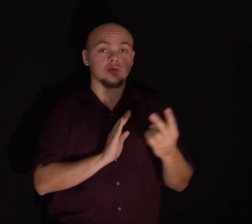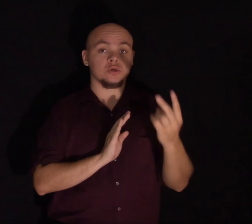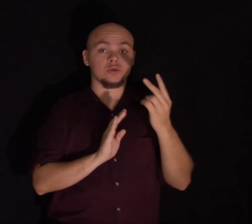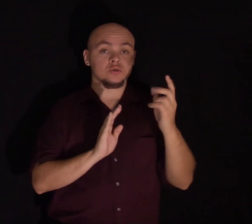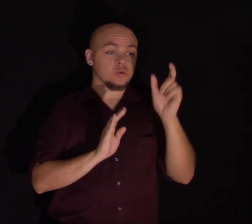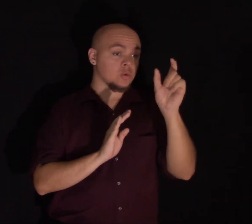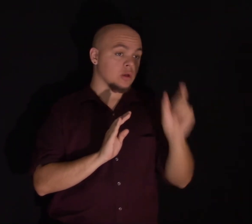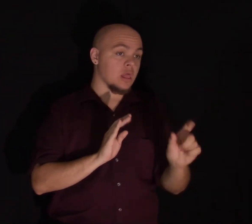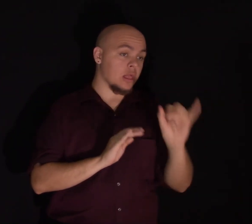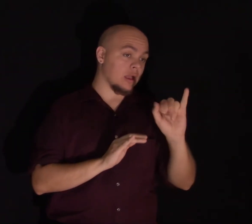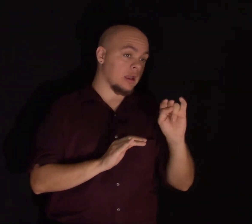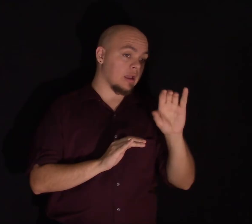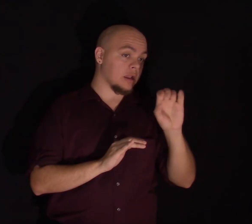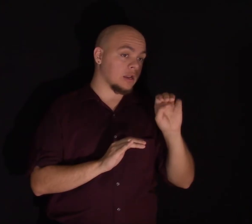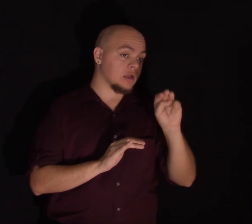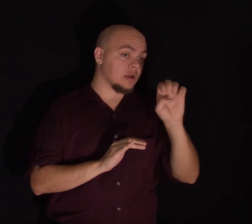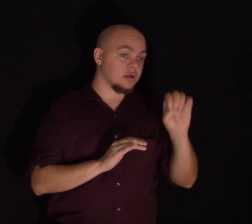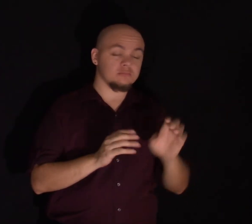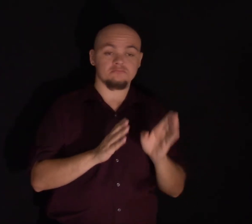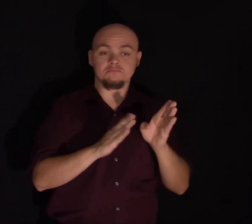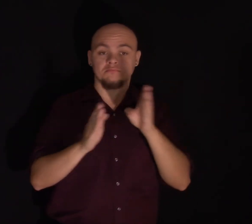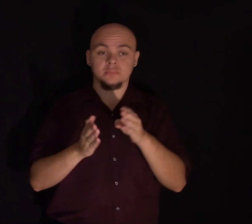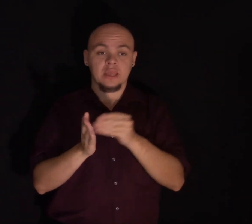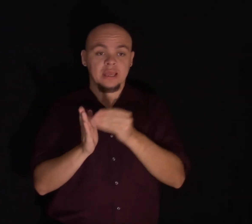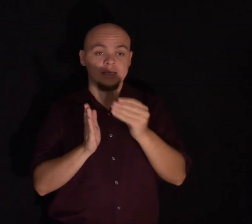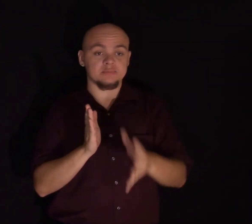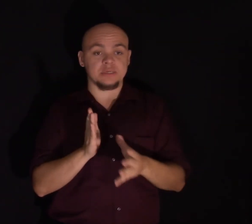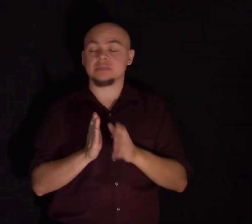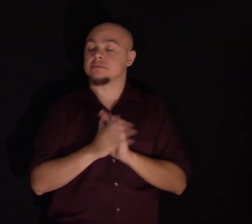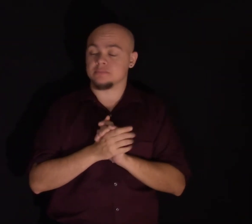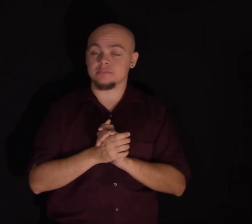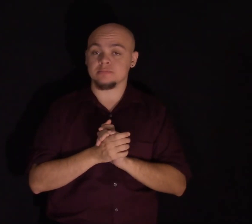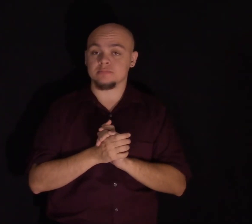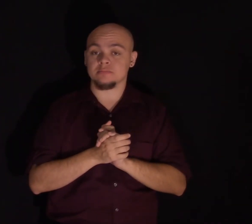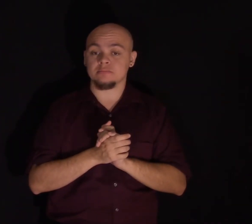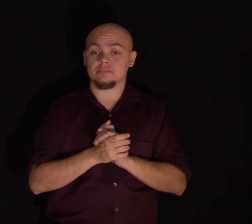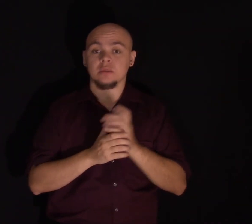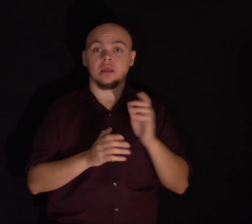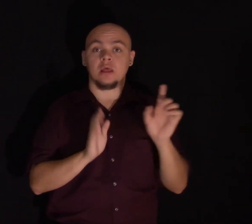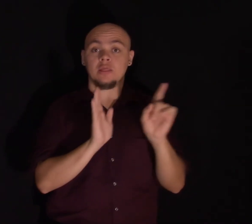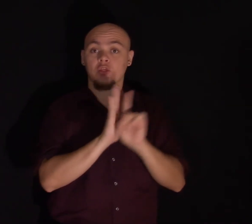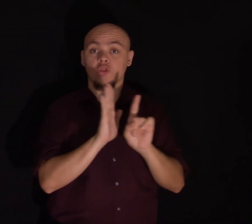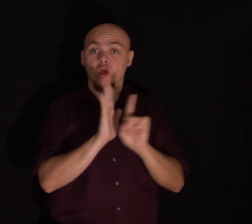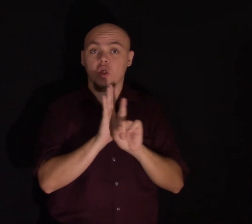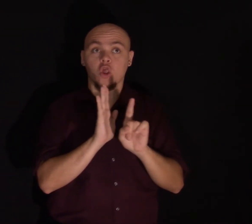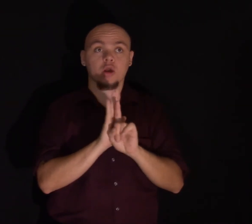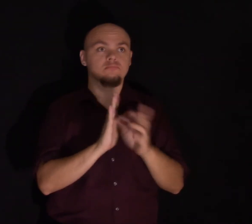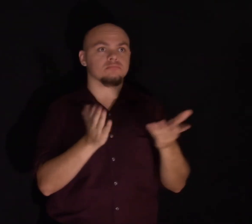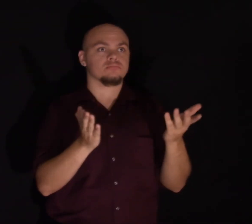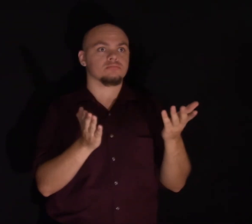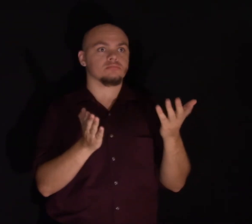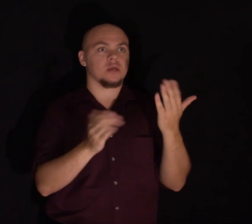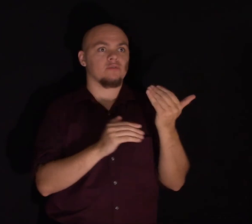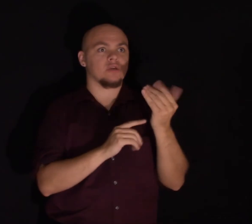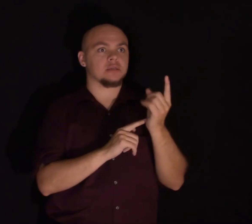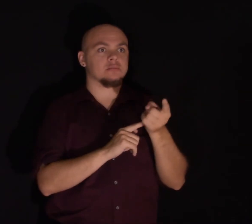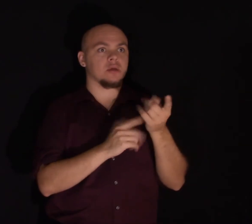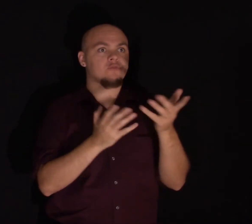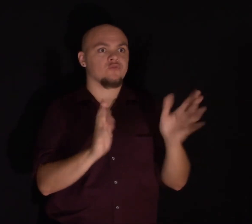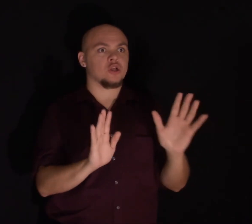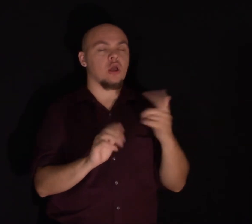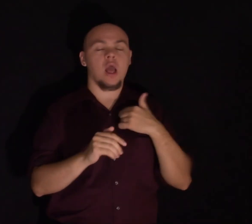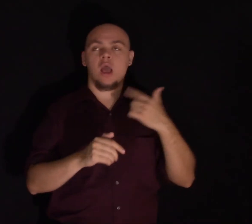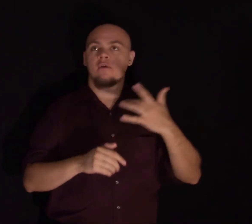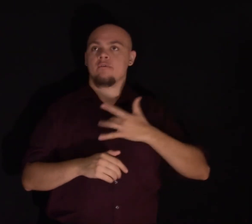income and expenditure. And then suddenly, my alarm went. And the 15 minutes was up. And I felt fantastic.